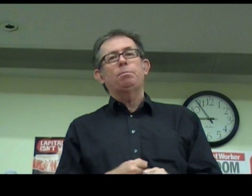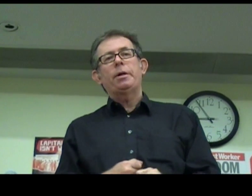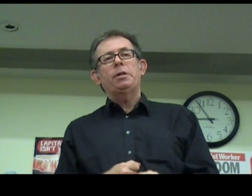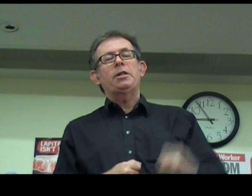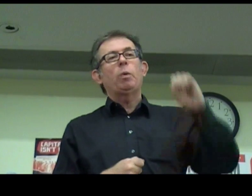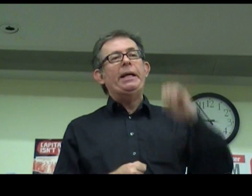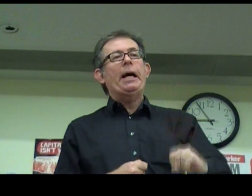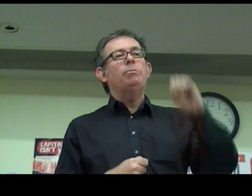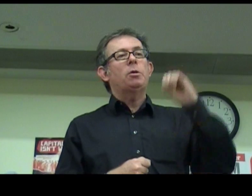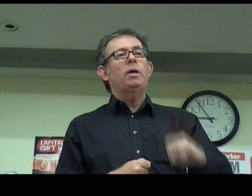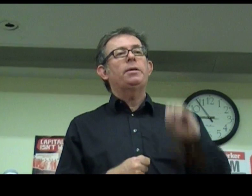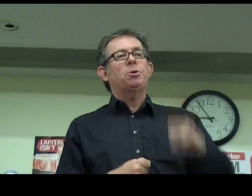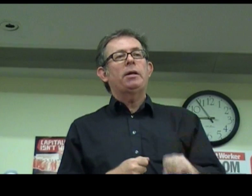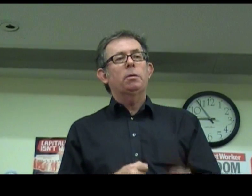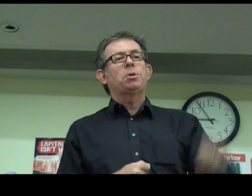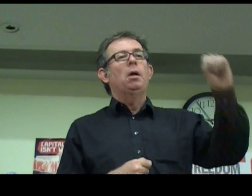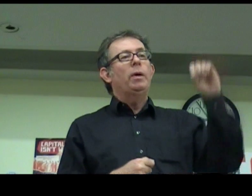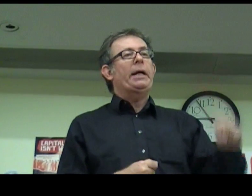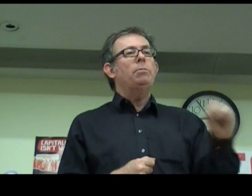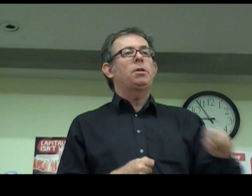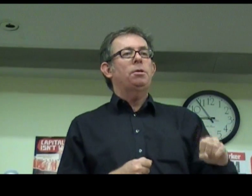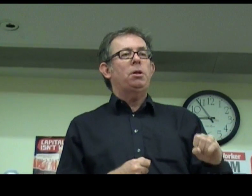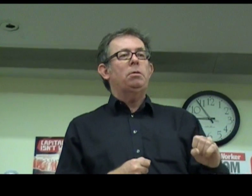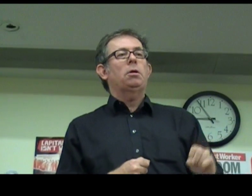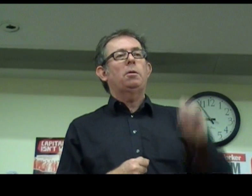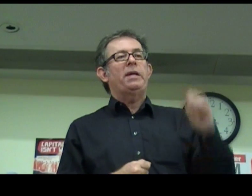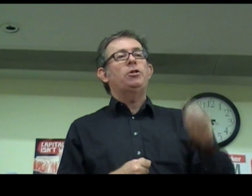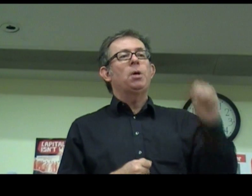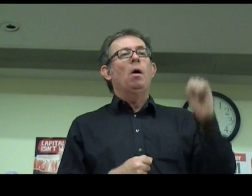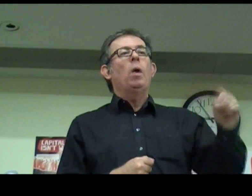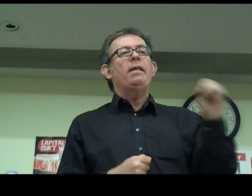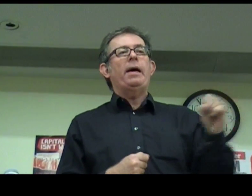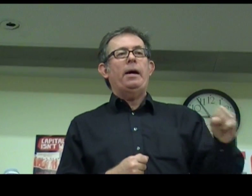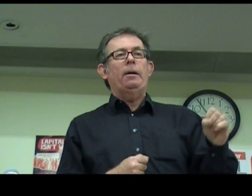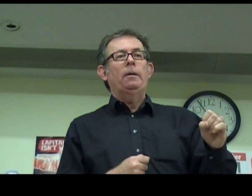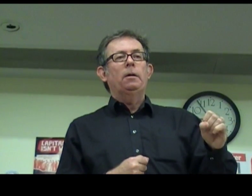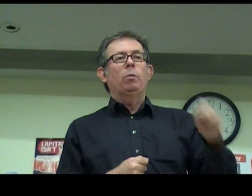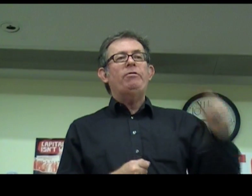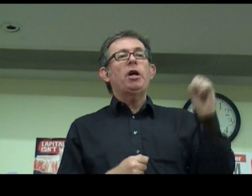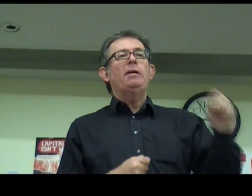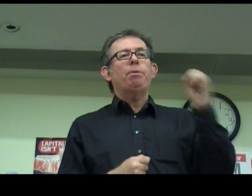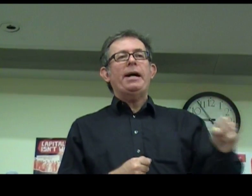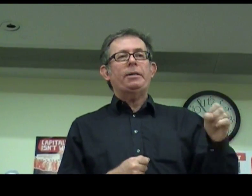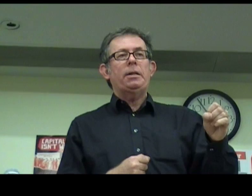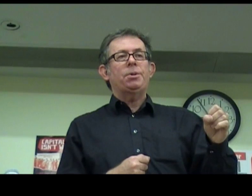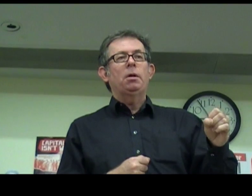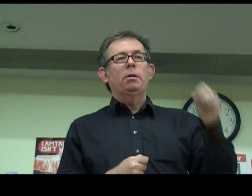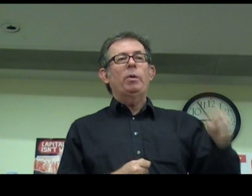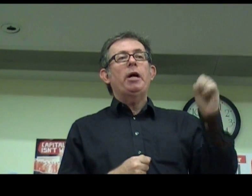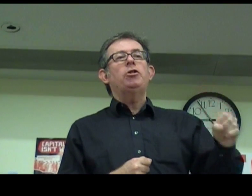protests. When it comes to workers' struggles, when it comes to the student occupations, we're there. We've shown in practice that we don't